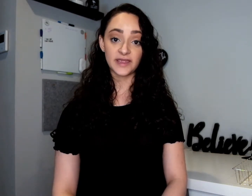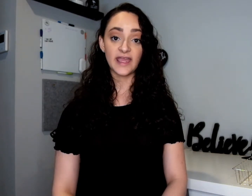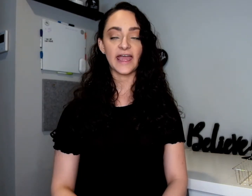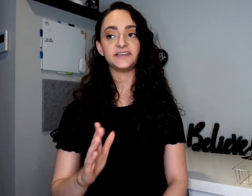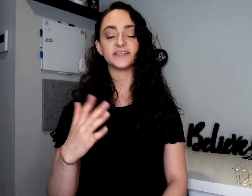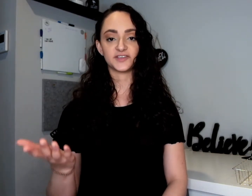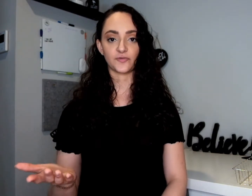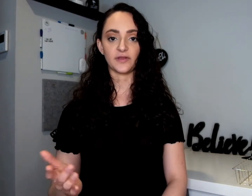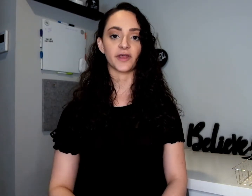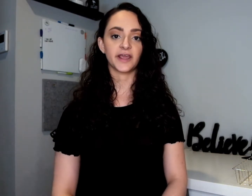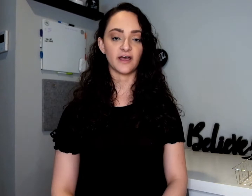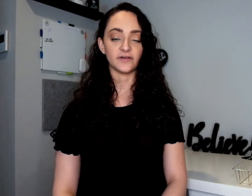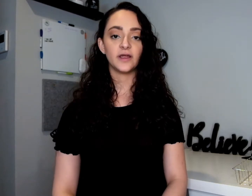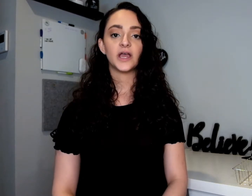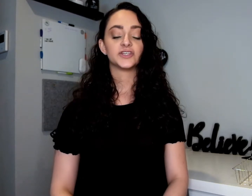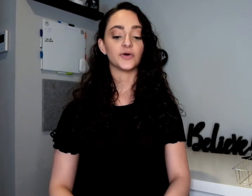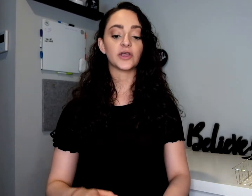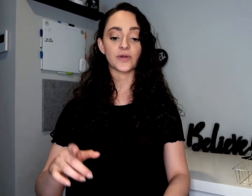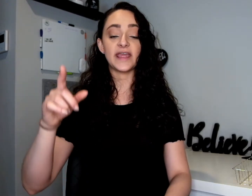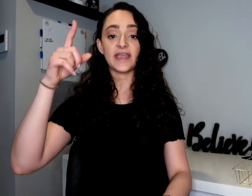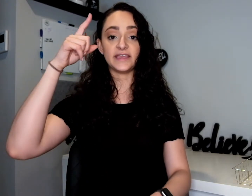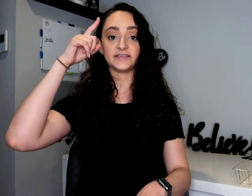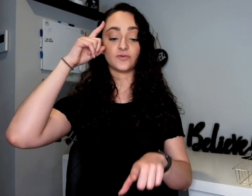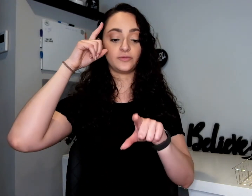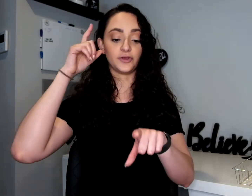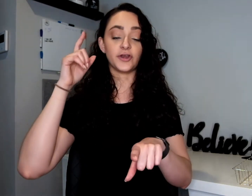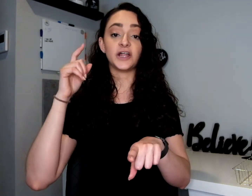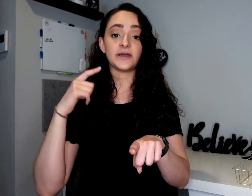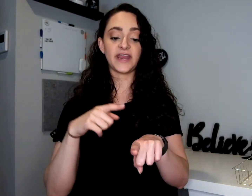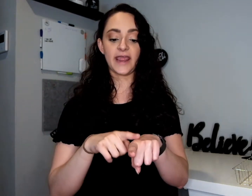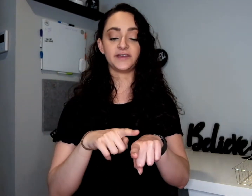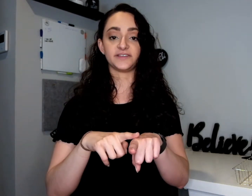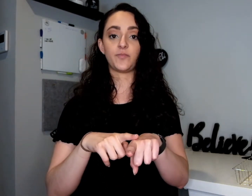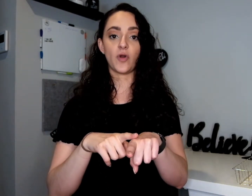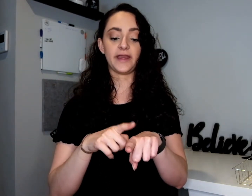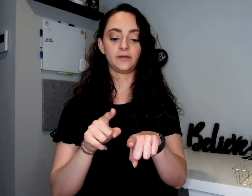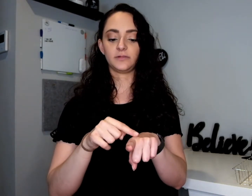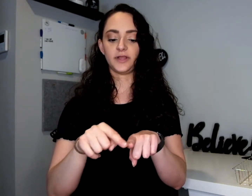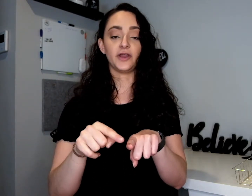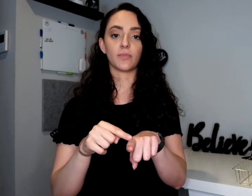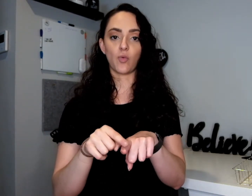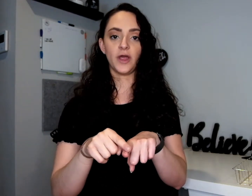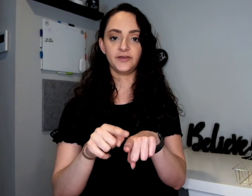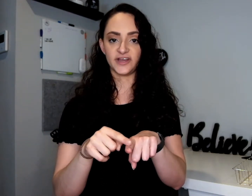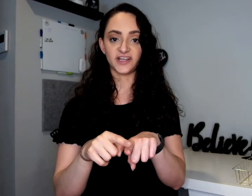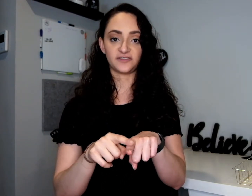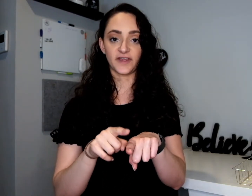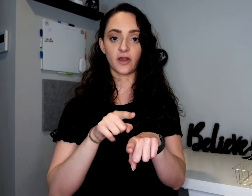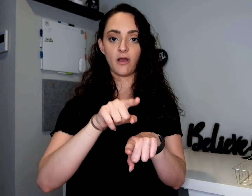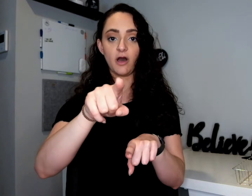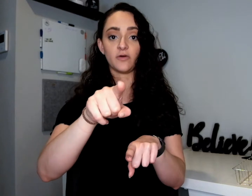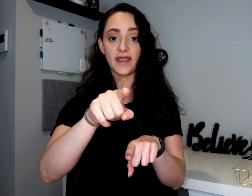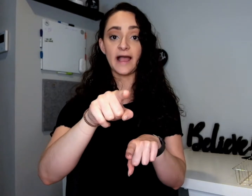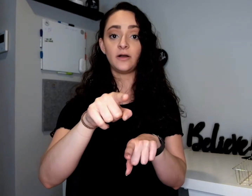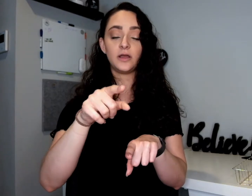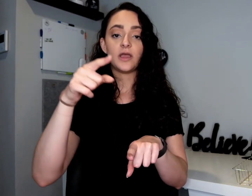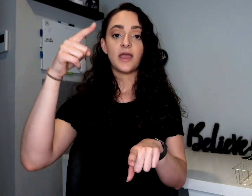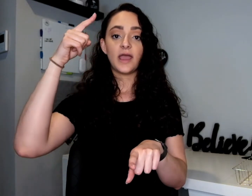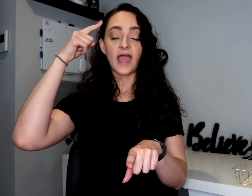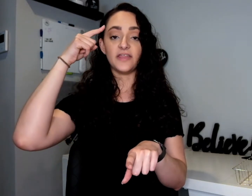and disagree we're going to cover. So agree is your non-dominant hand is pointing a number one, your index finger, all the way out, and